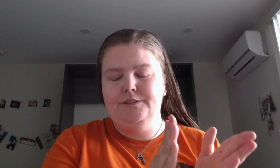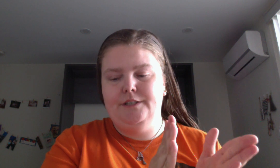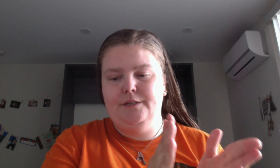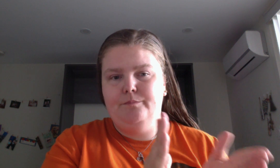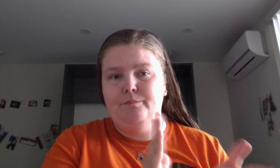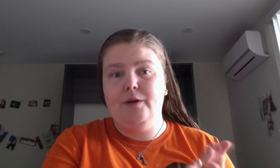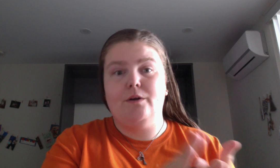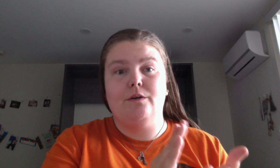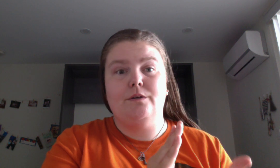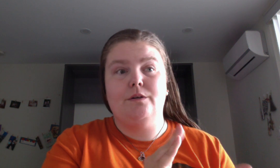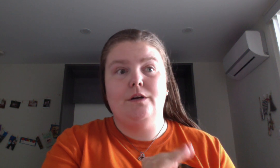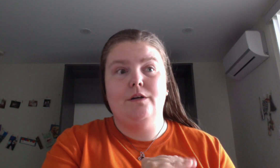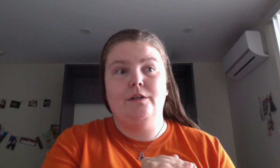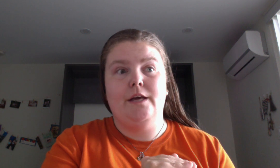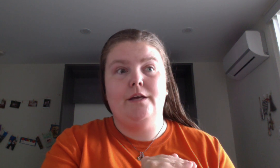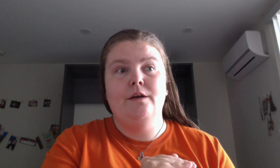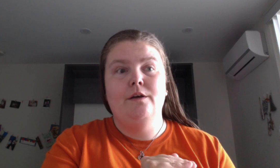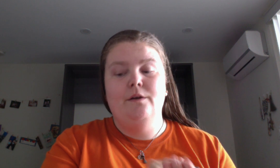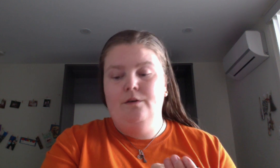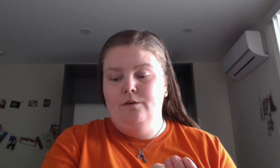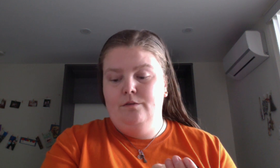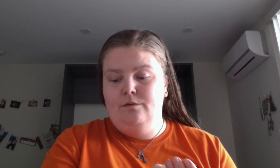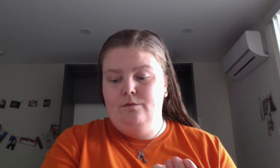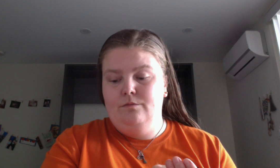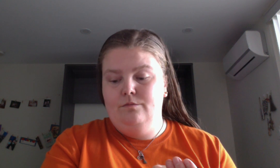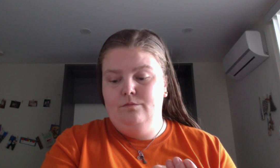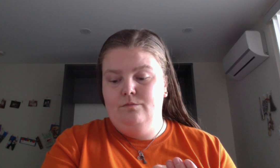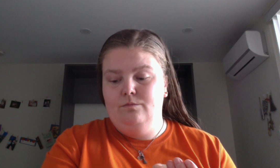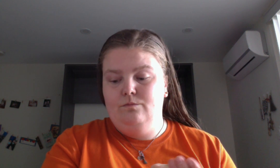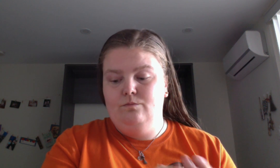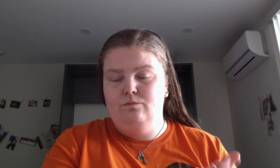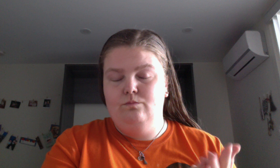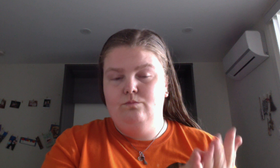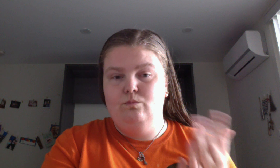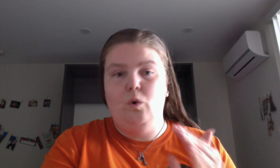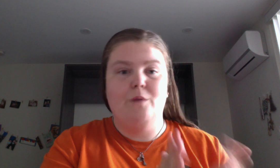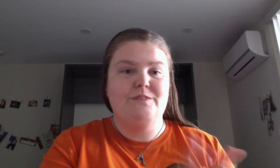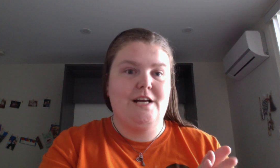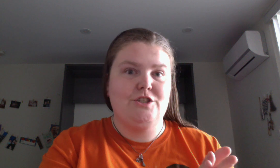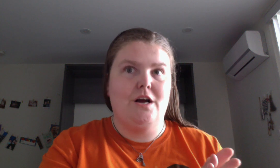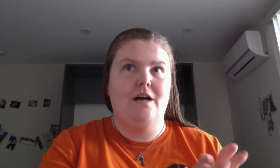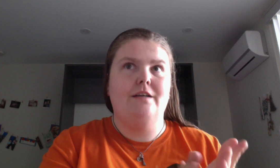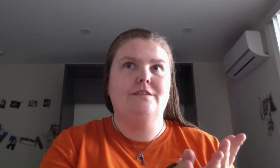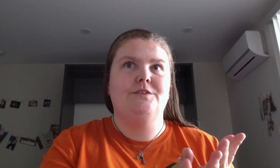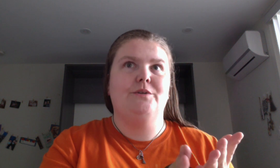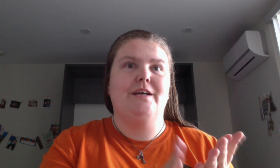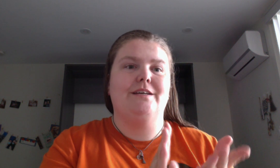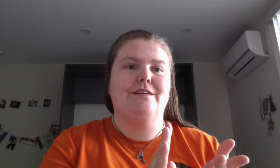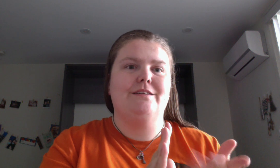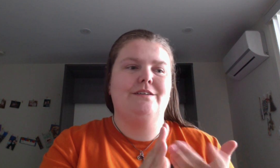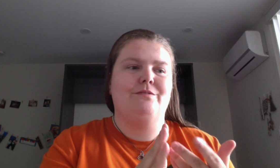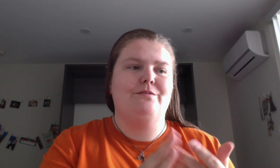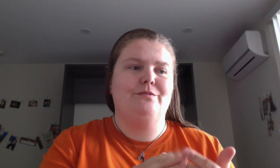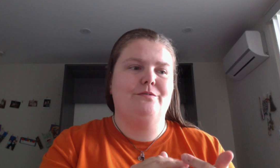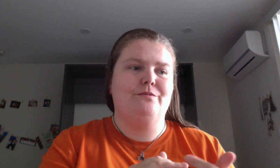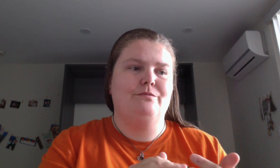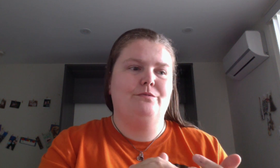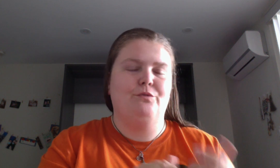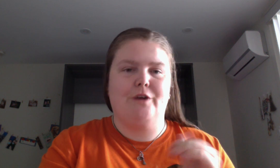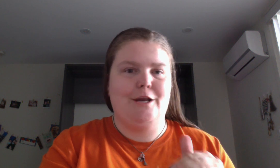better like warm slash hot so like if you forget